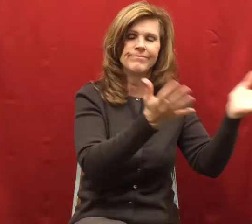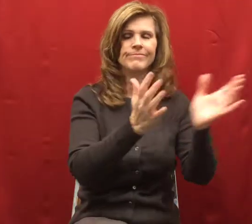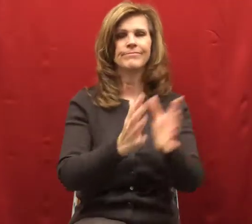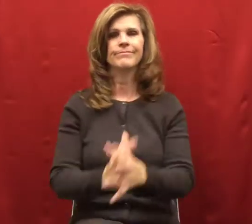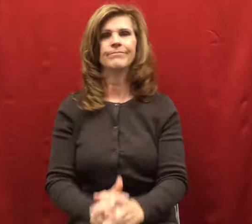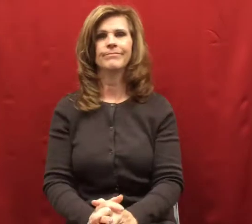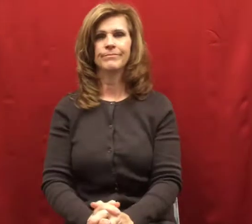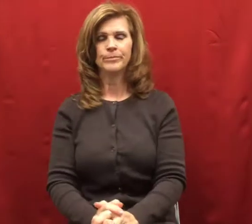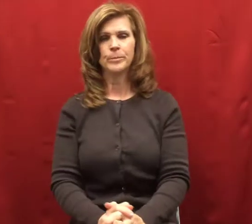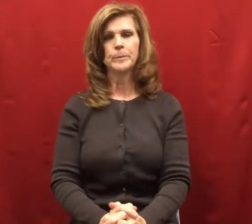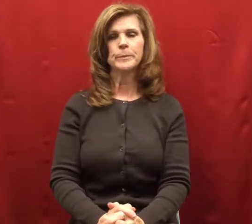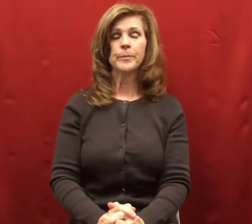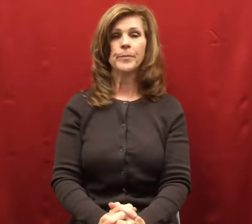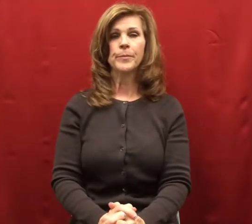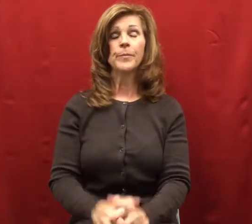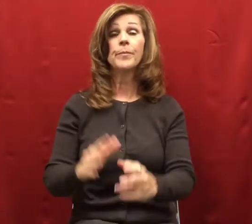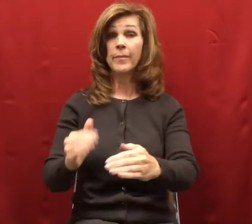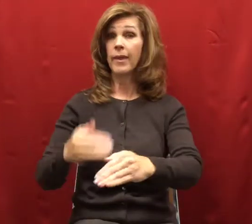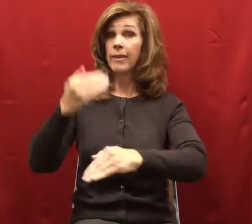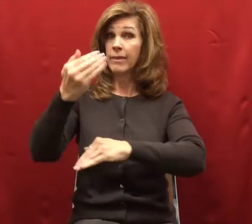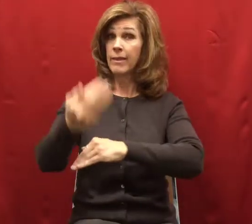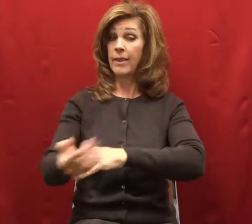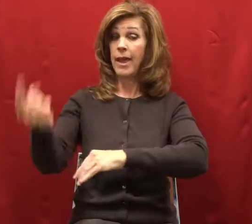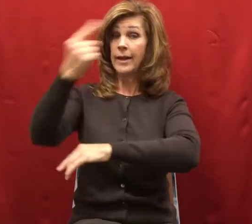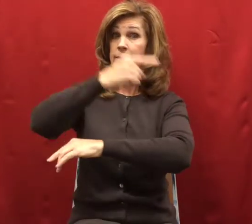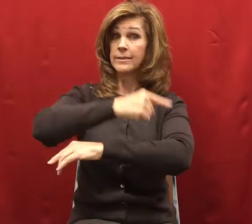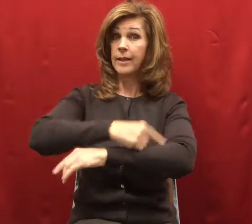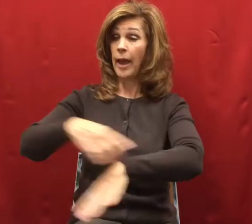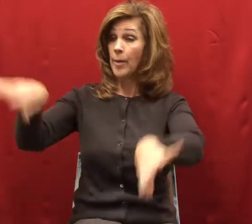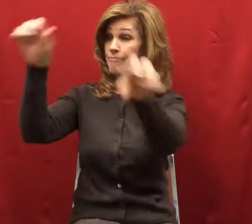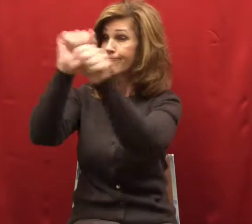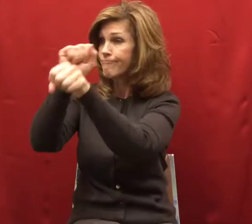The next day, the farmer gave Willy a cat.